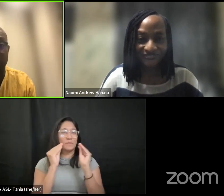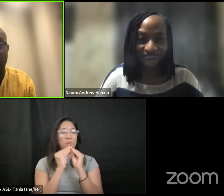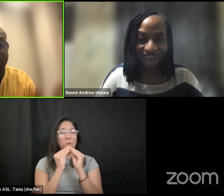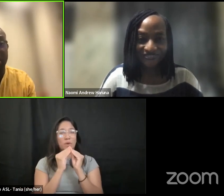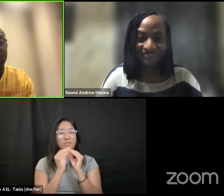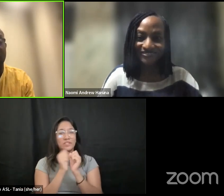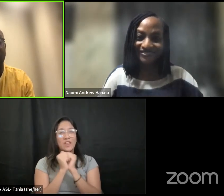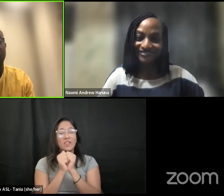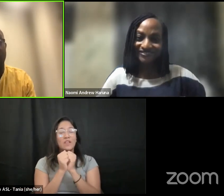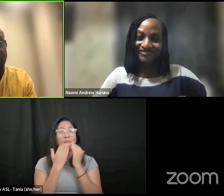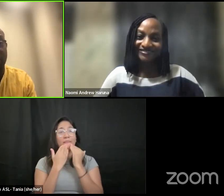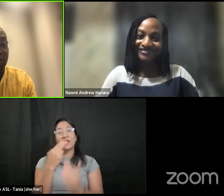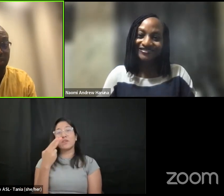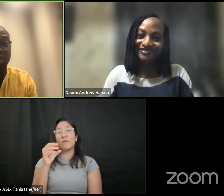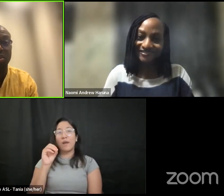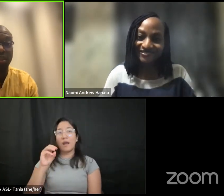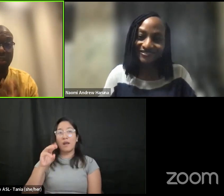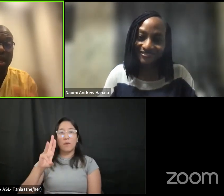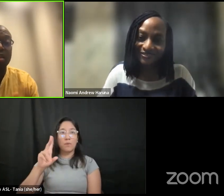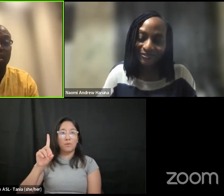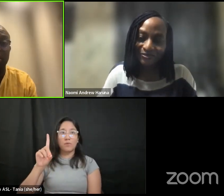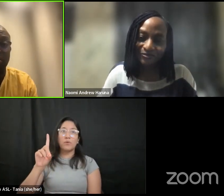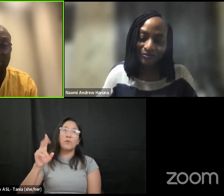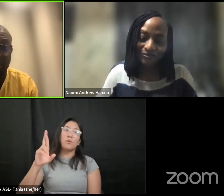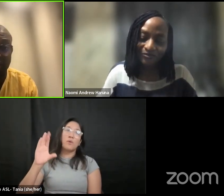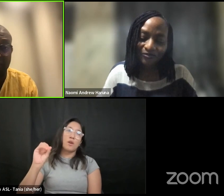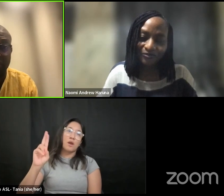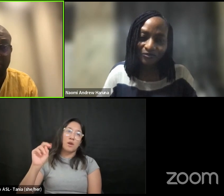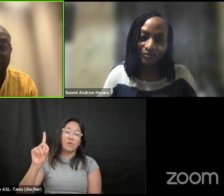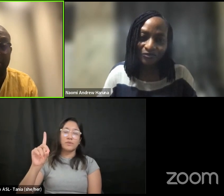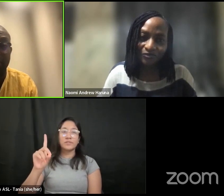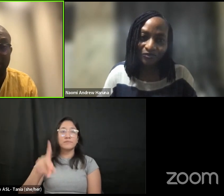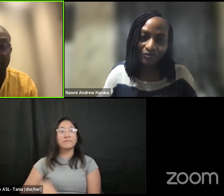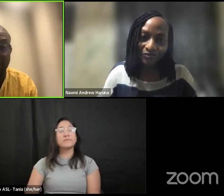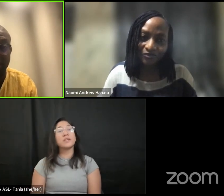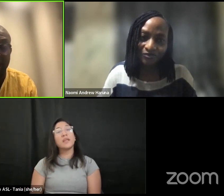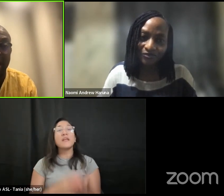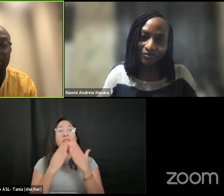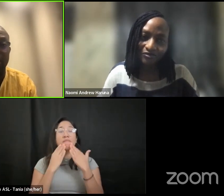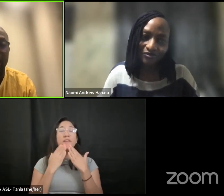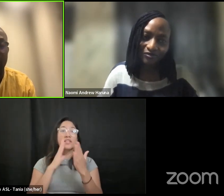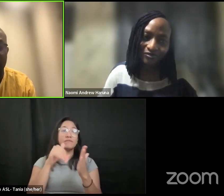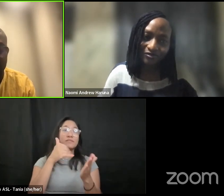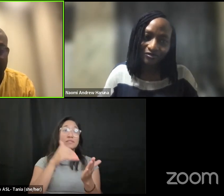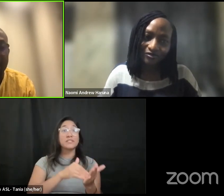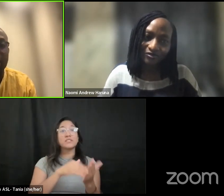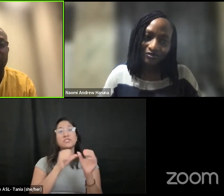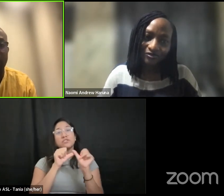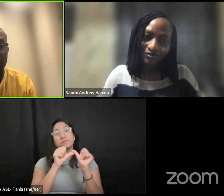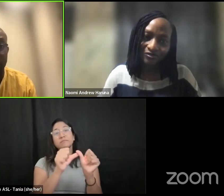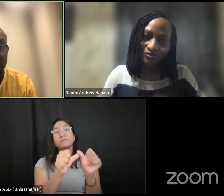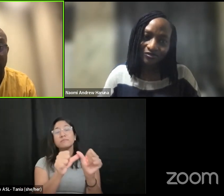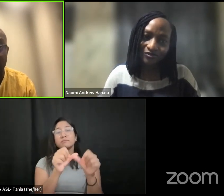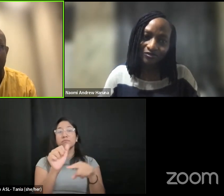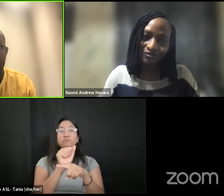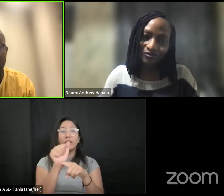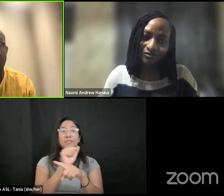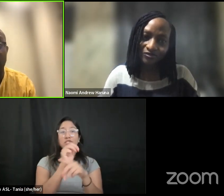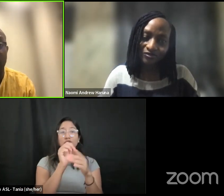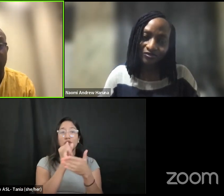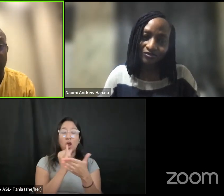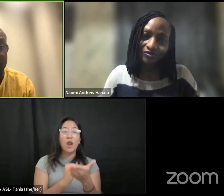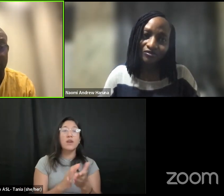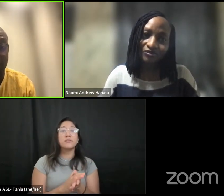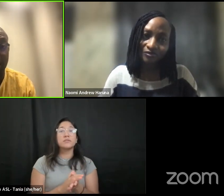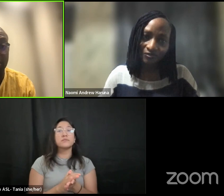harran for the space uh to have this conversation thanks to center for sustainable practices in the art uh and the center for socially engaged